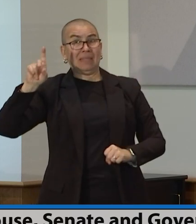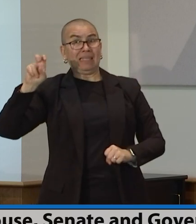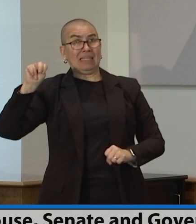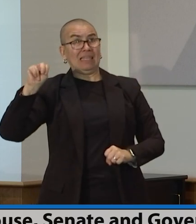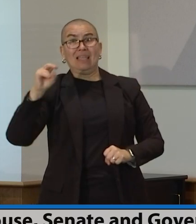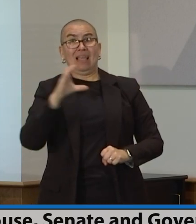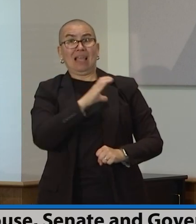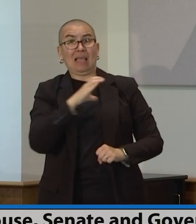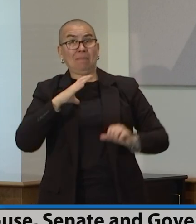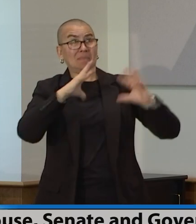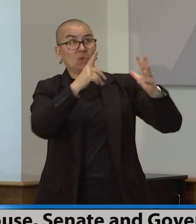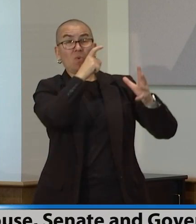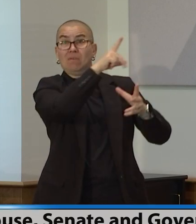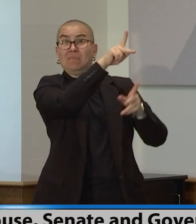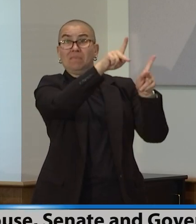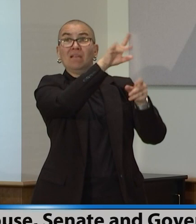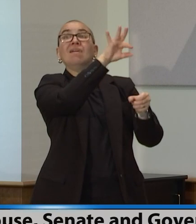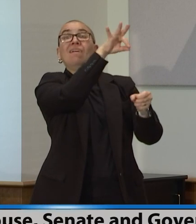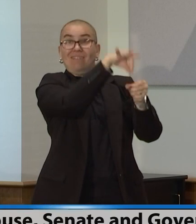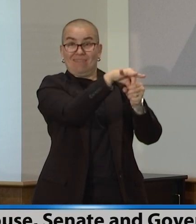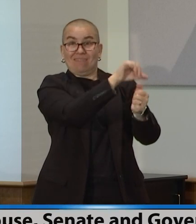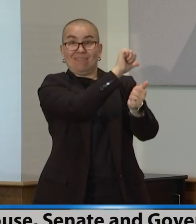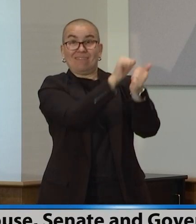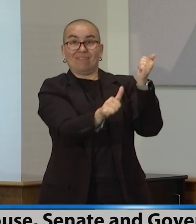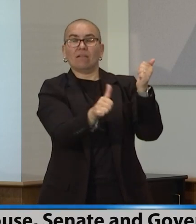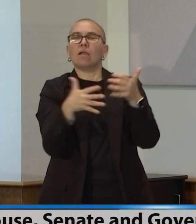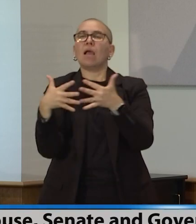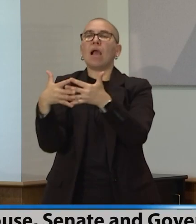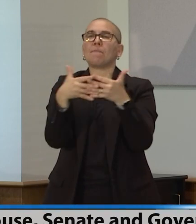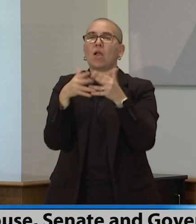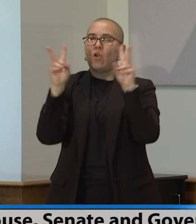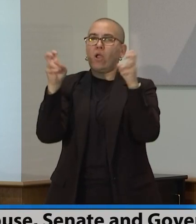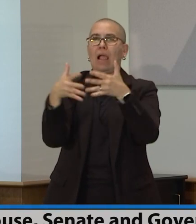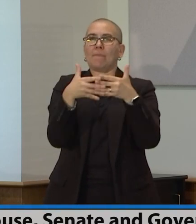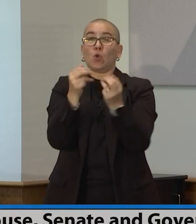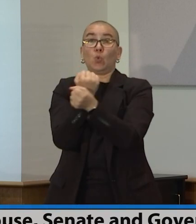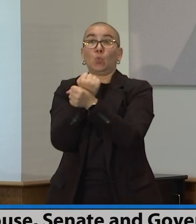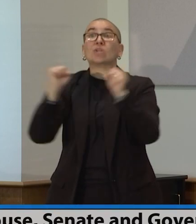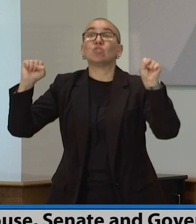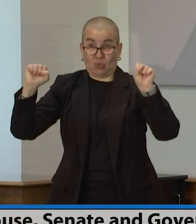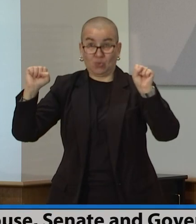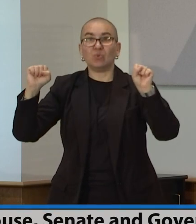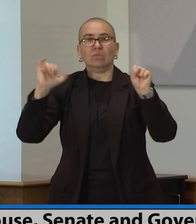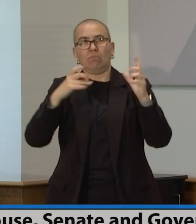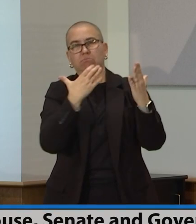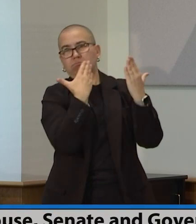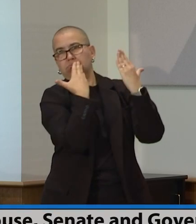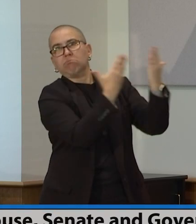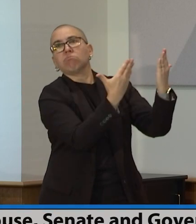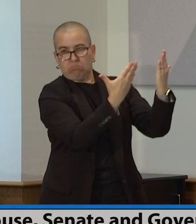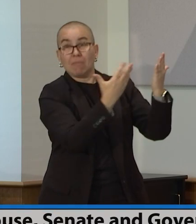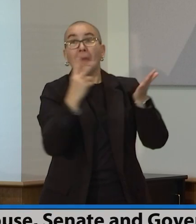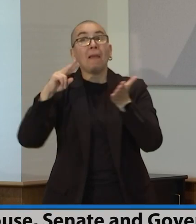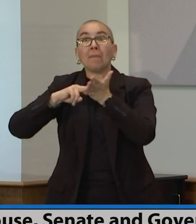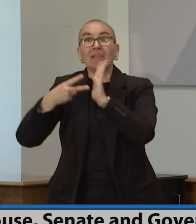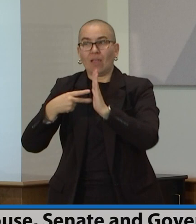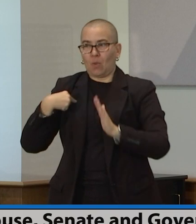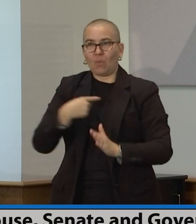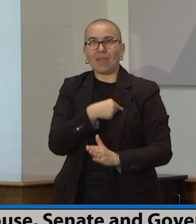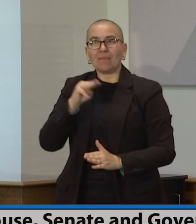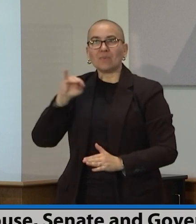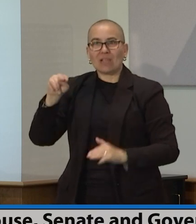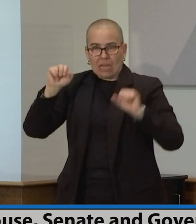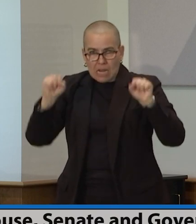made this agreement possible today where we were able to do pretty much everything everybody wanted. With